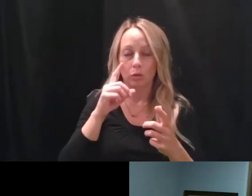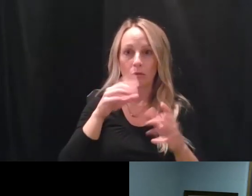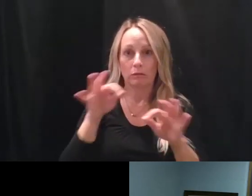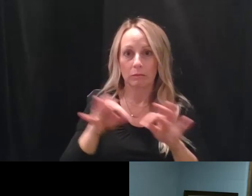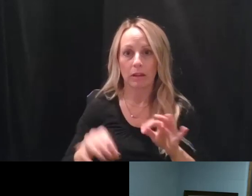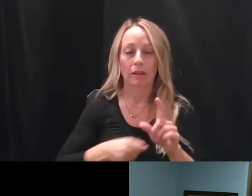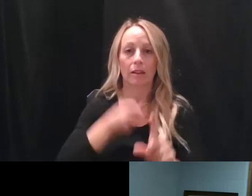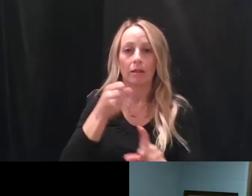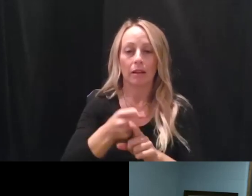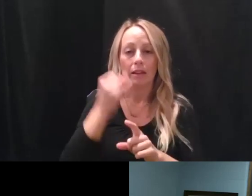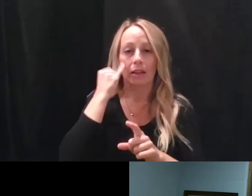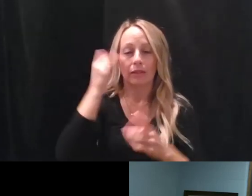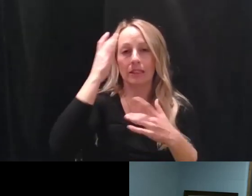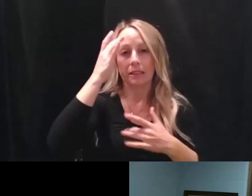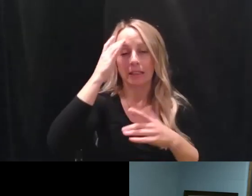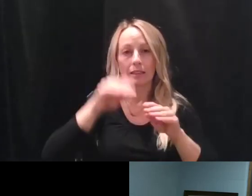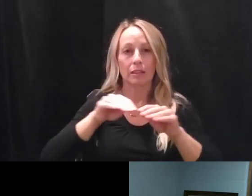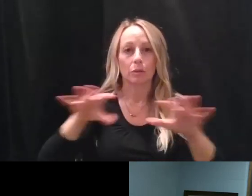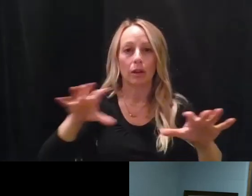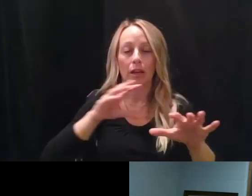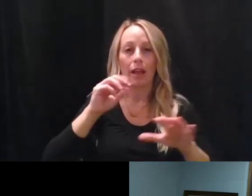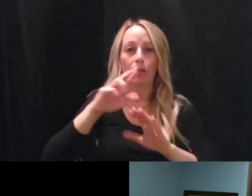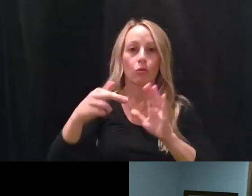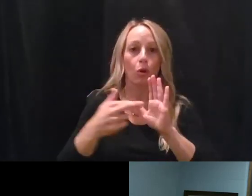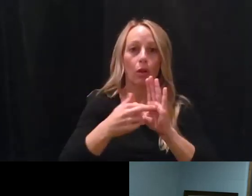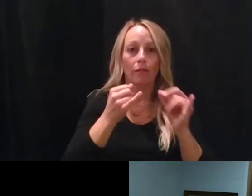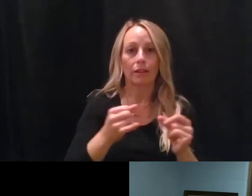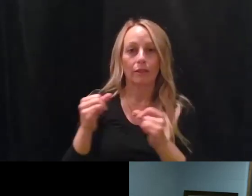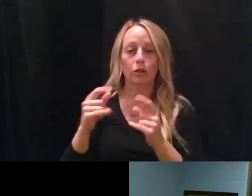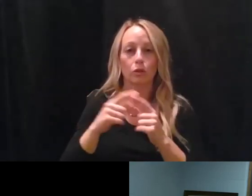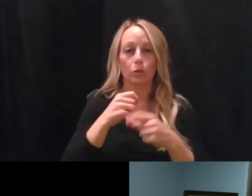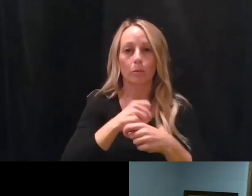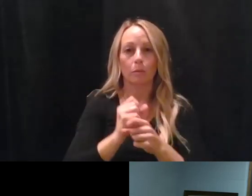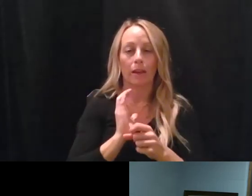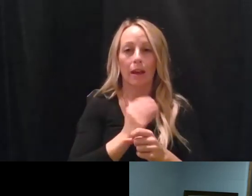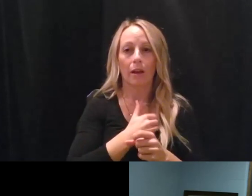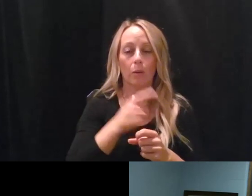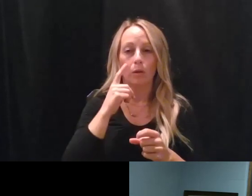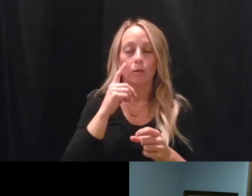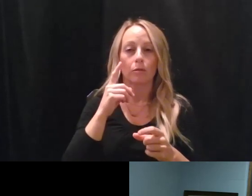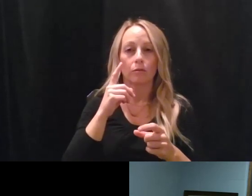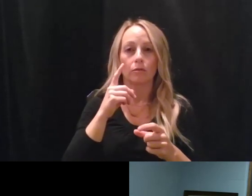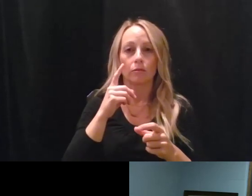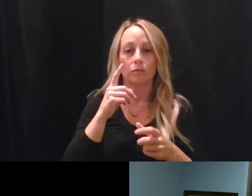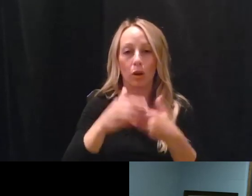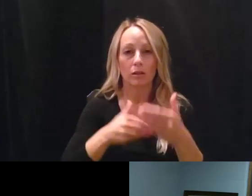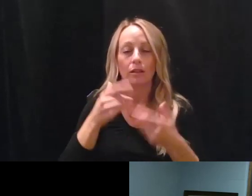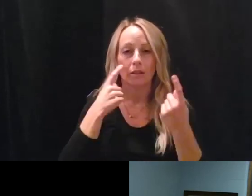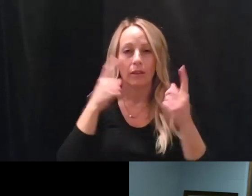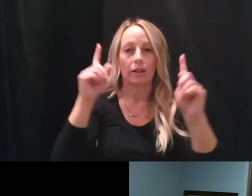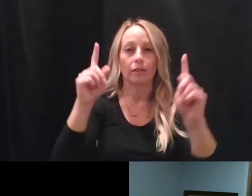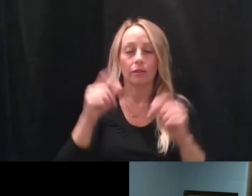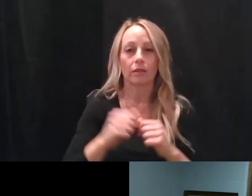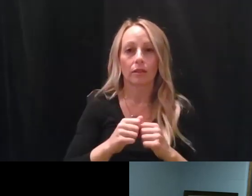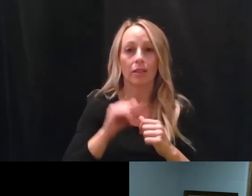disease spread, and the role of individuals in making this process effective. Contact tracing is used to identify possible